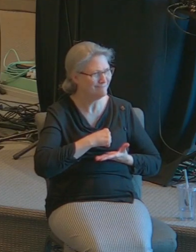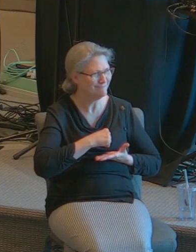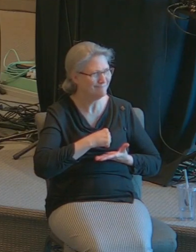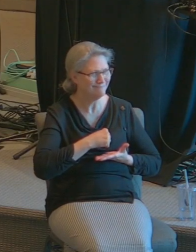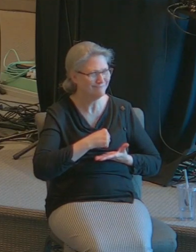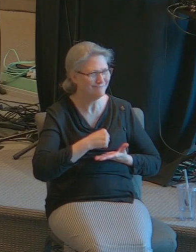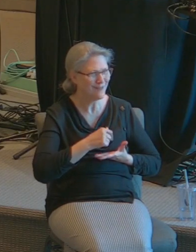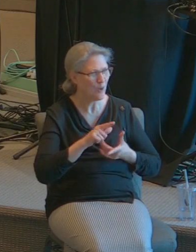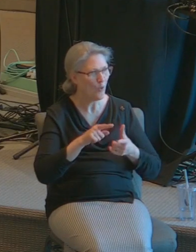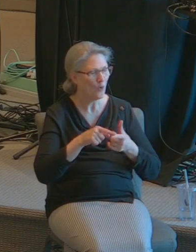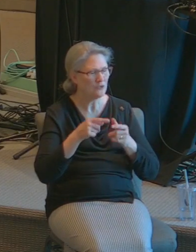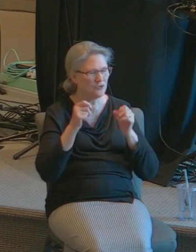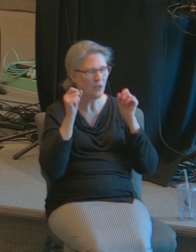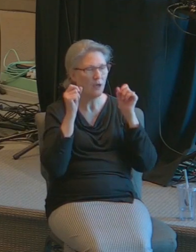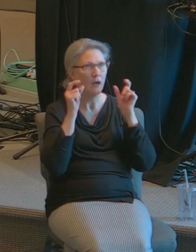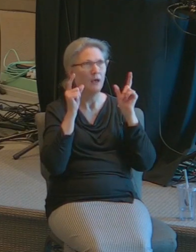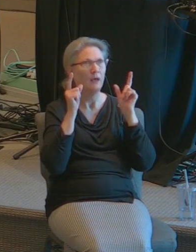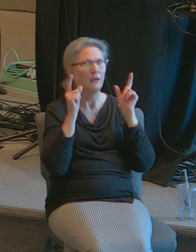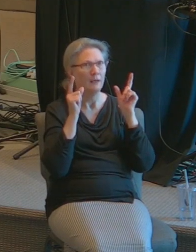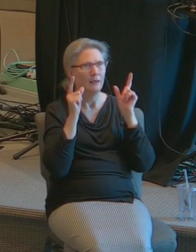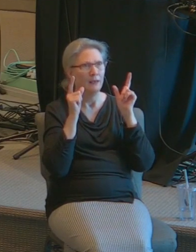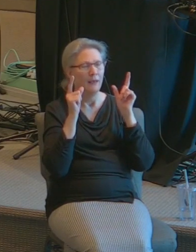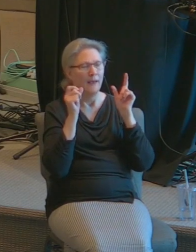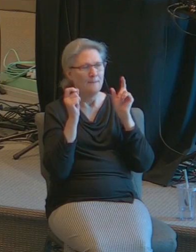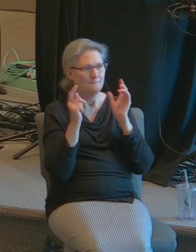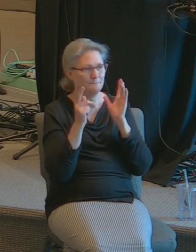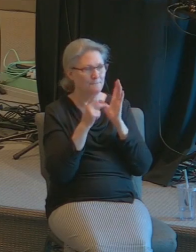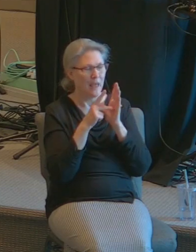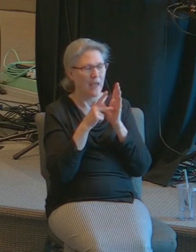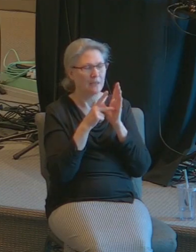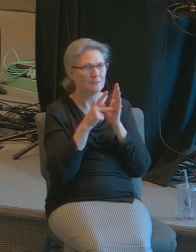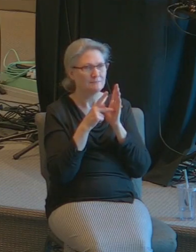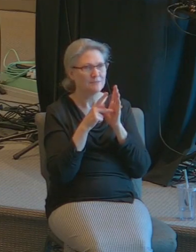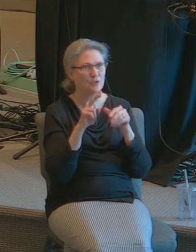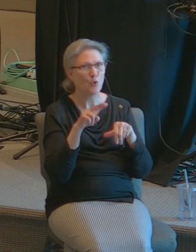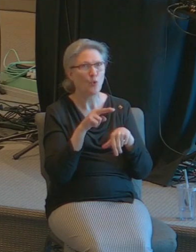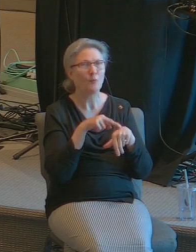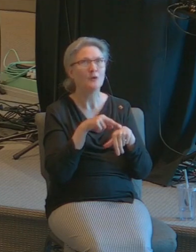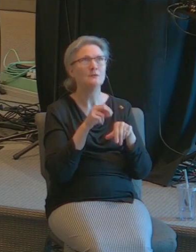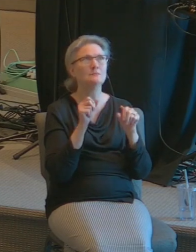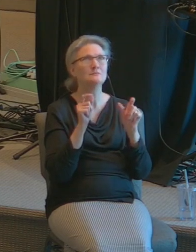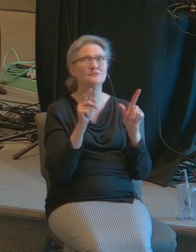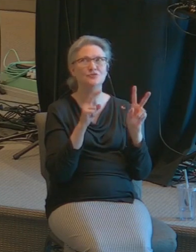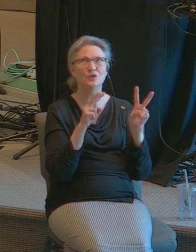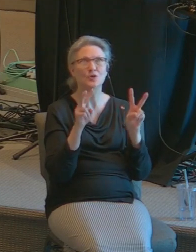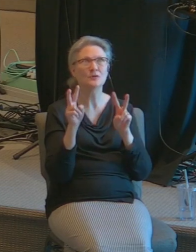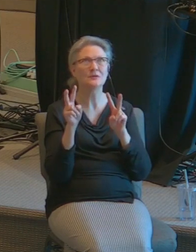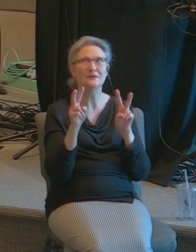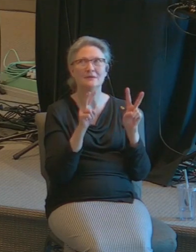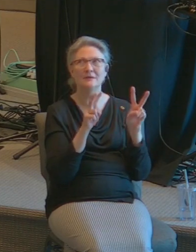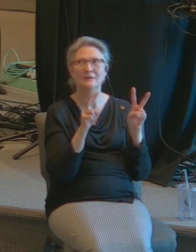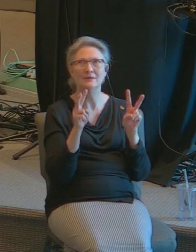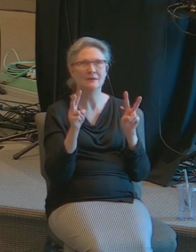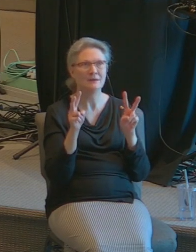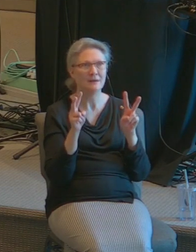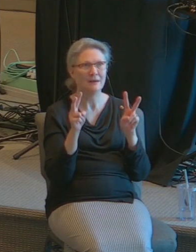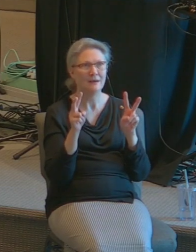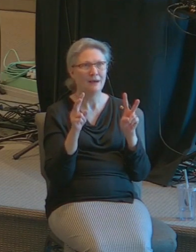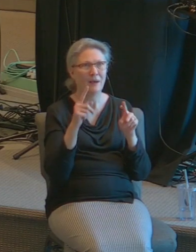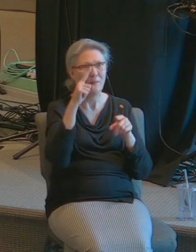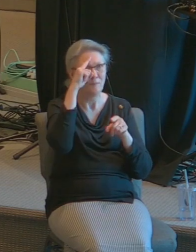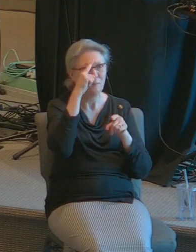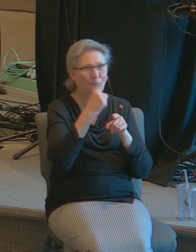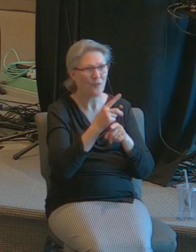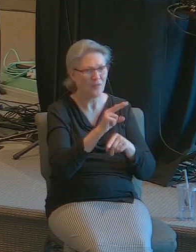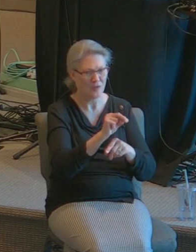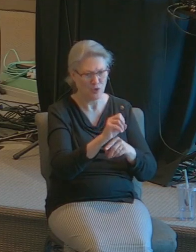and when she came back to mind she looked up and she said brother